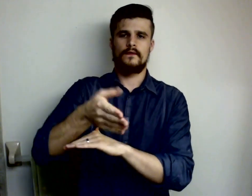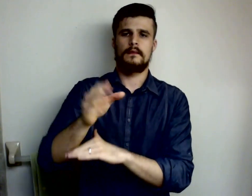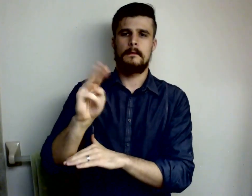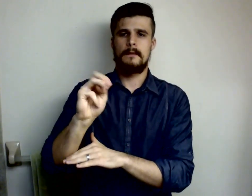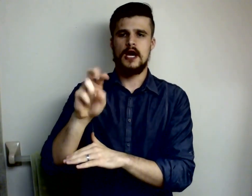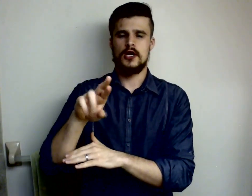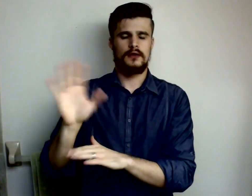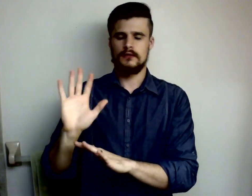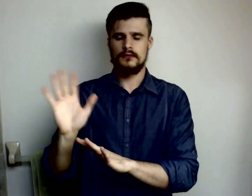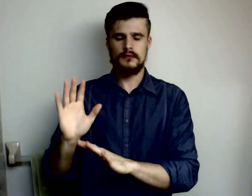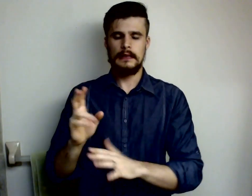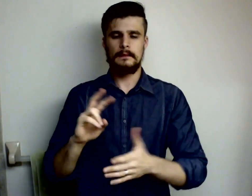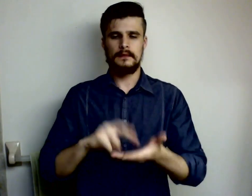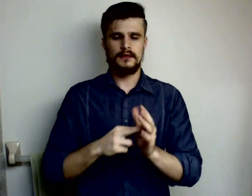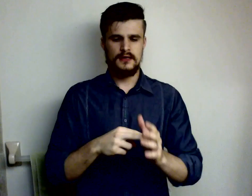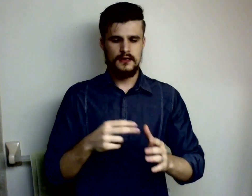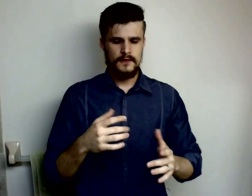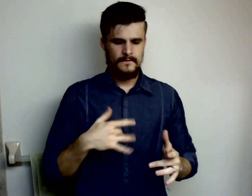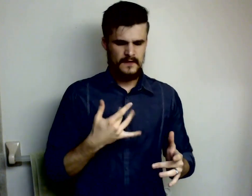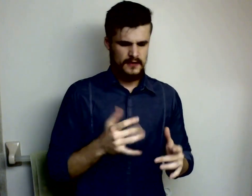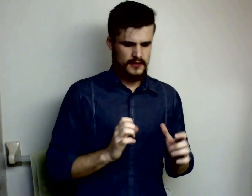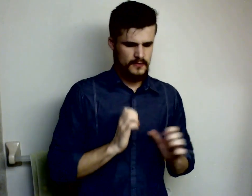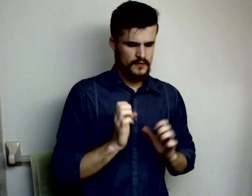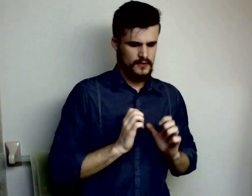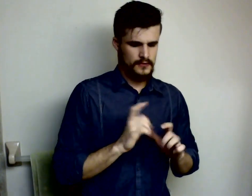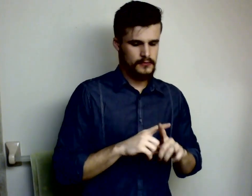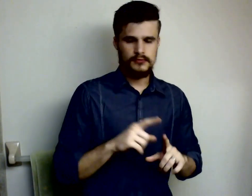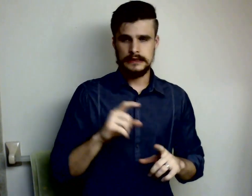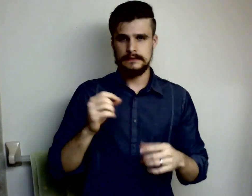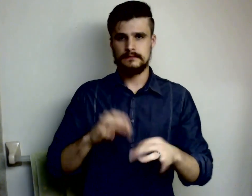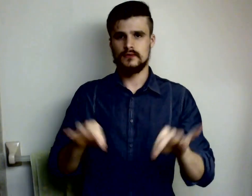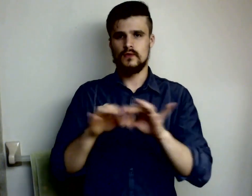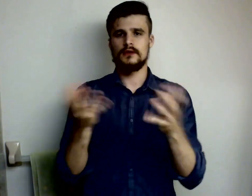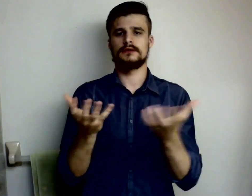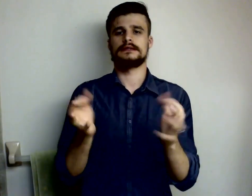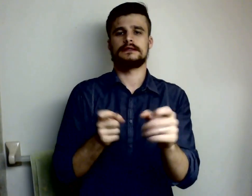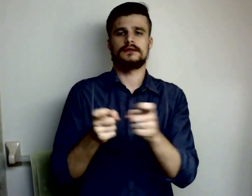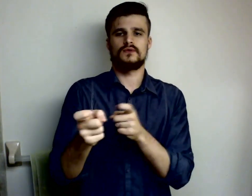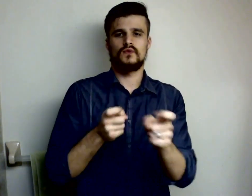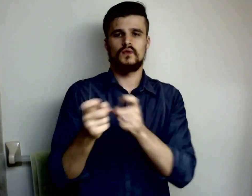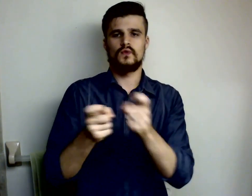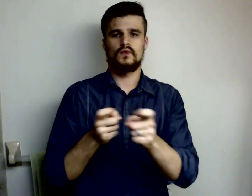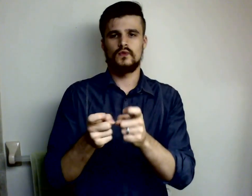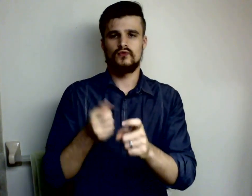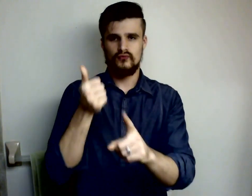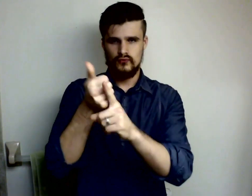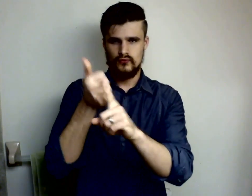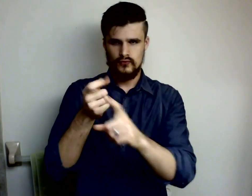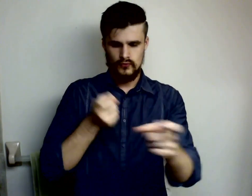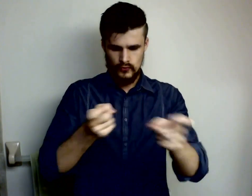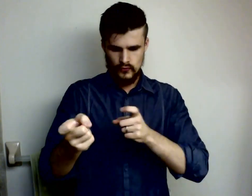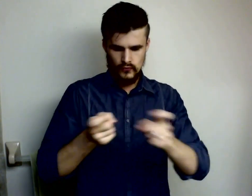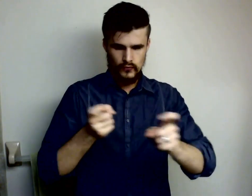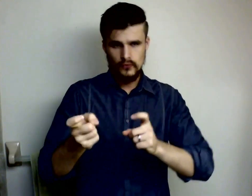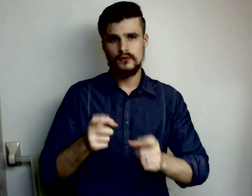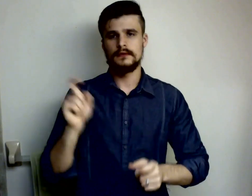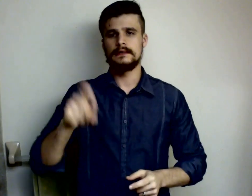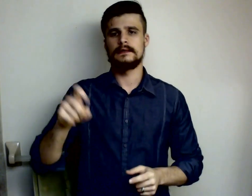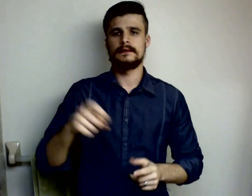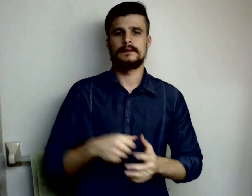emotions kind of way if you are in christ you are not guilty anymore and